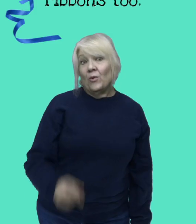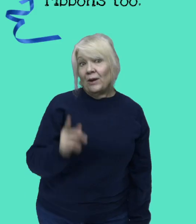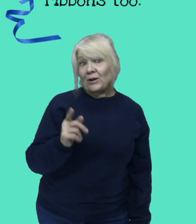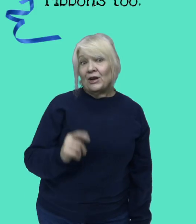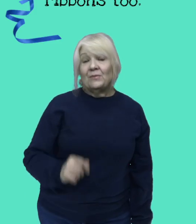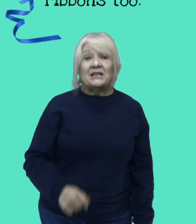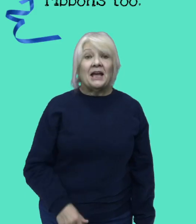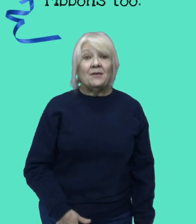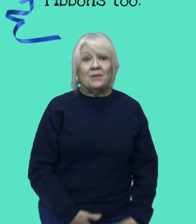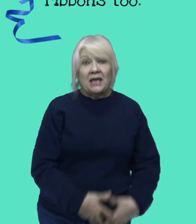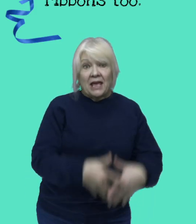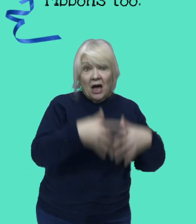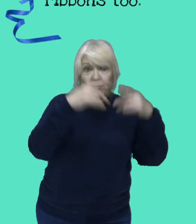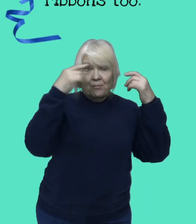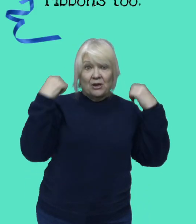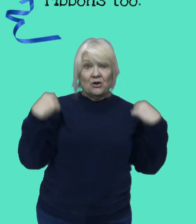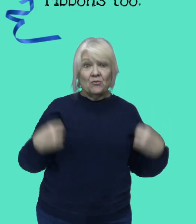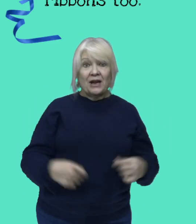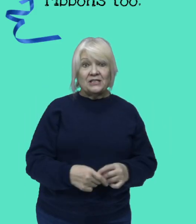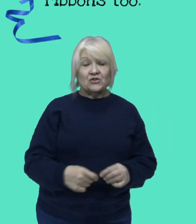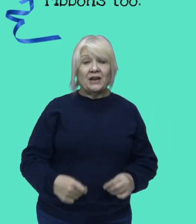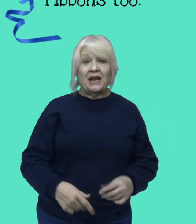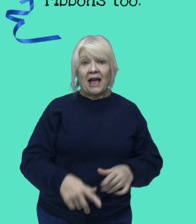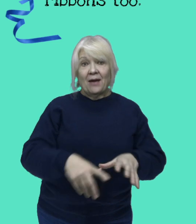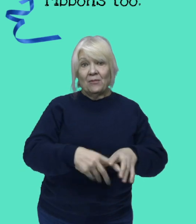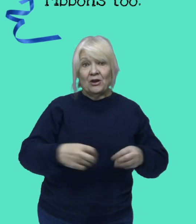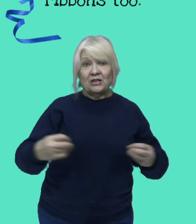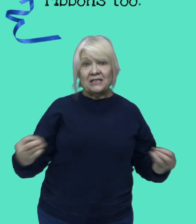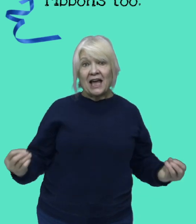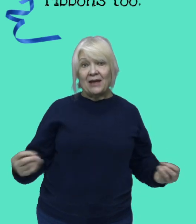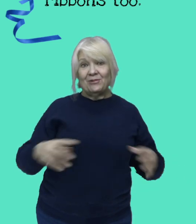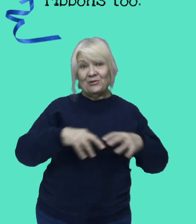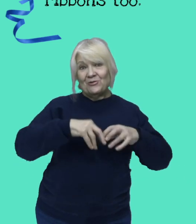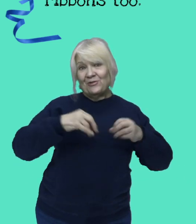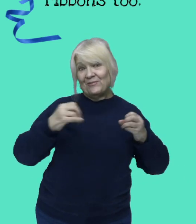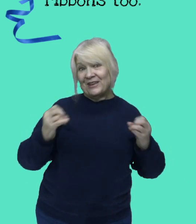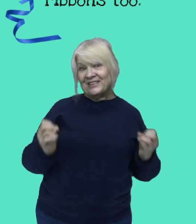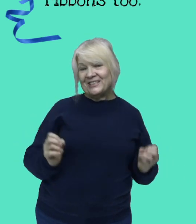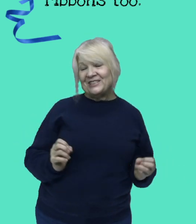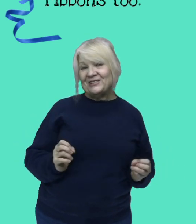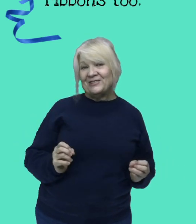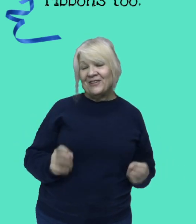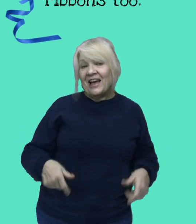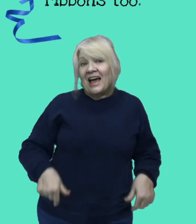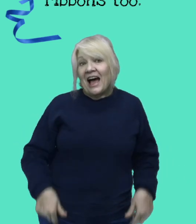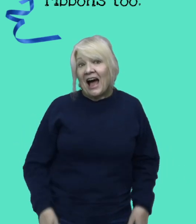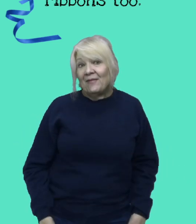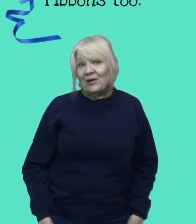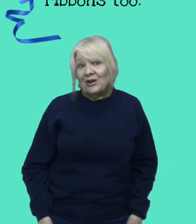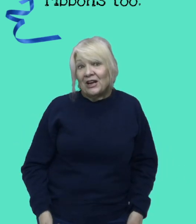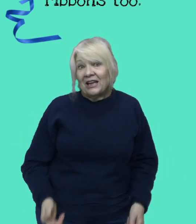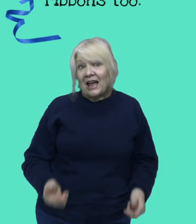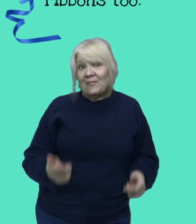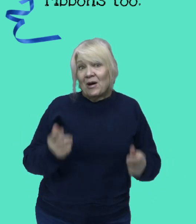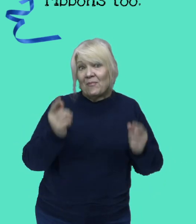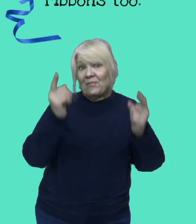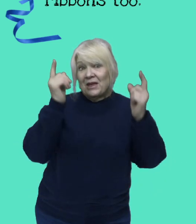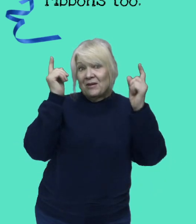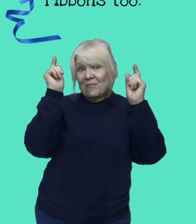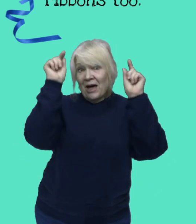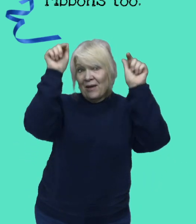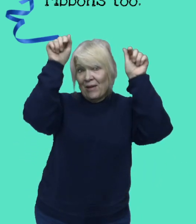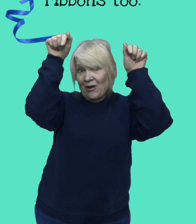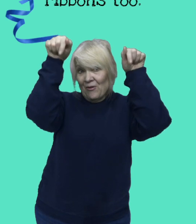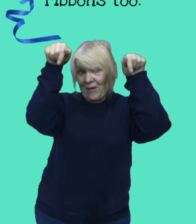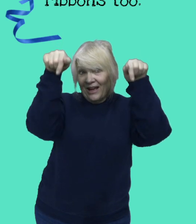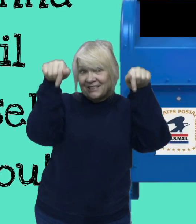I'm gonna tie me up in red string. I'm gonna tie blue ribbons too. I'm gonna climb up